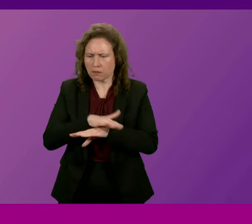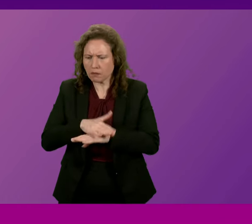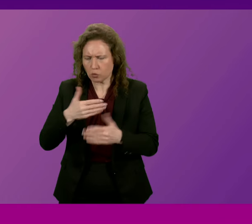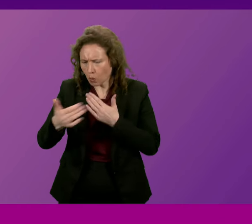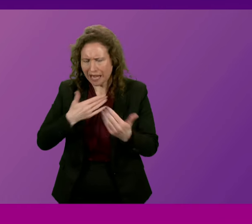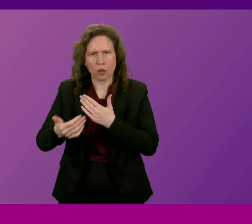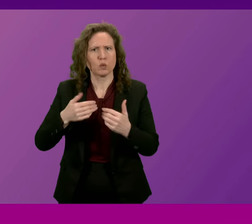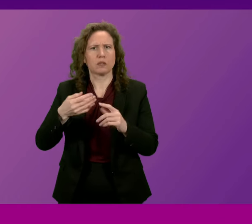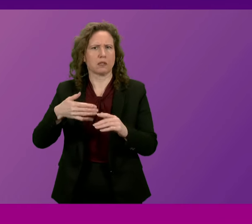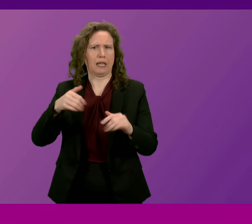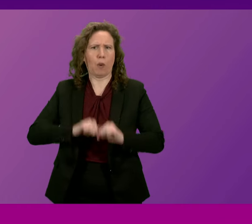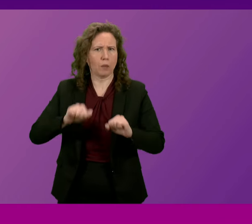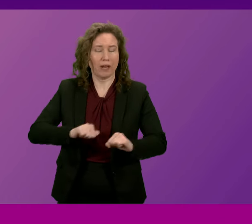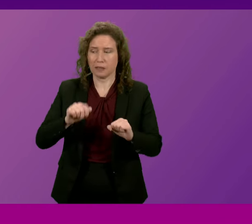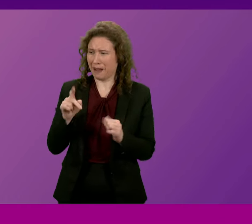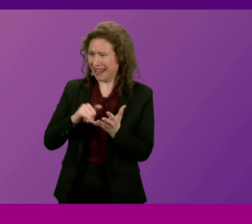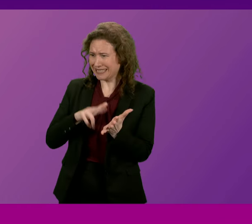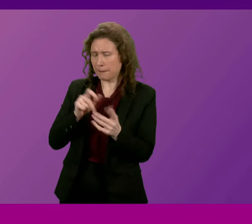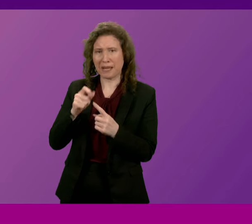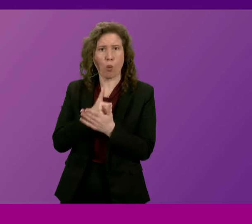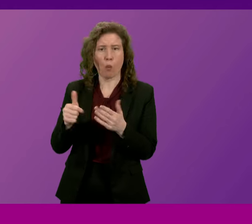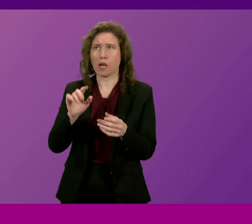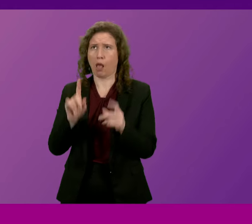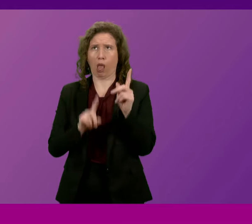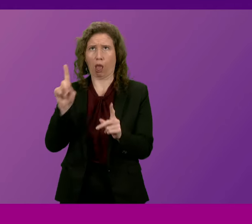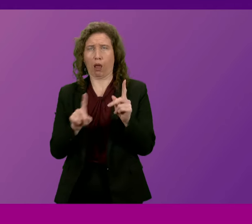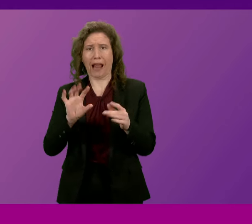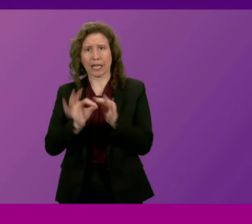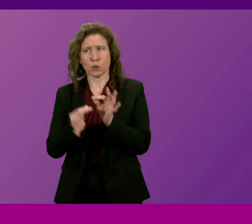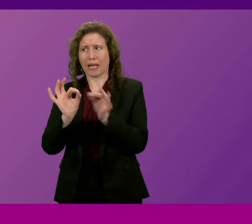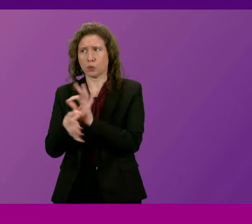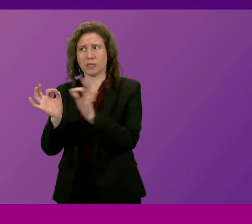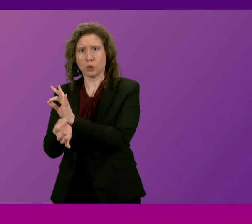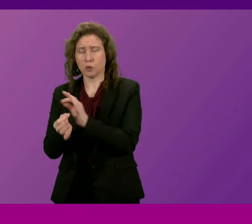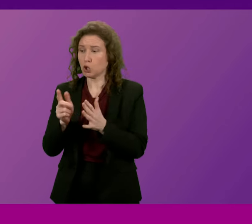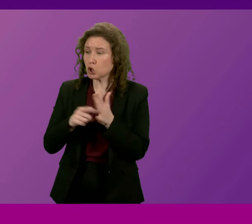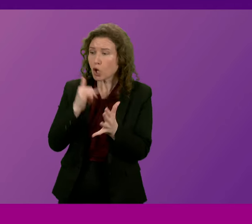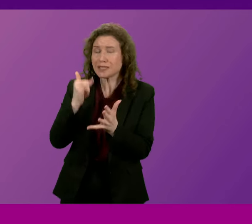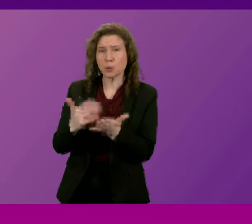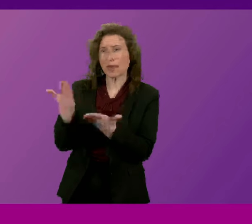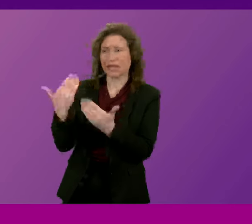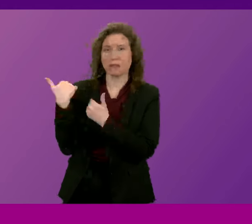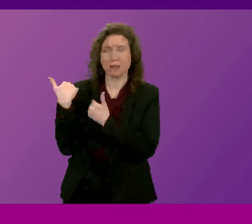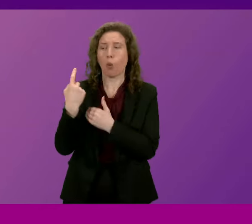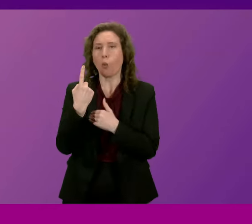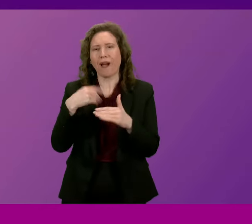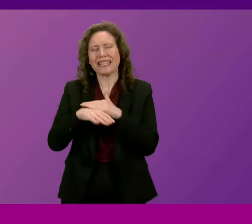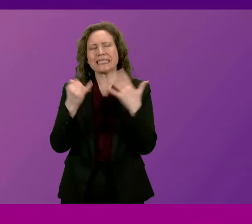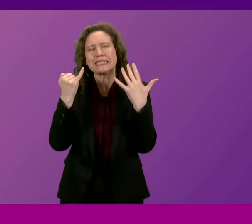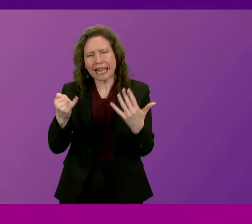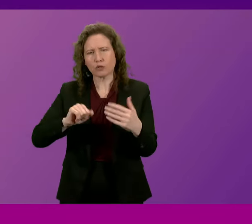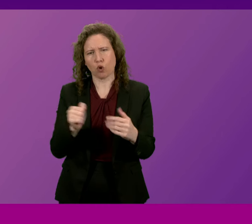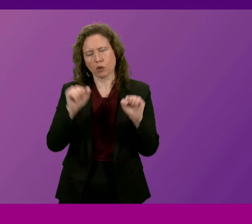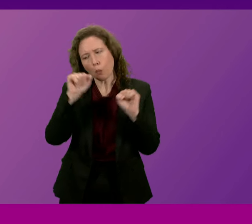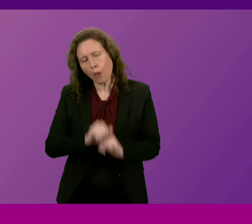from this SNP Government is continued denial and a hunt for excuses. On John Swinney's watch, one in six Scots stuck